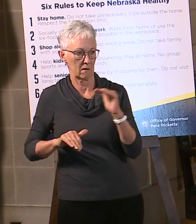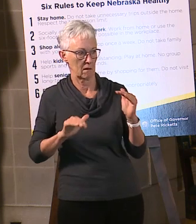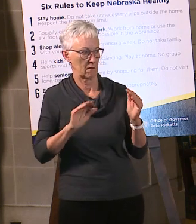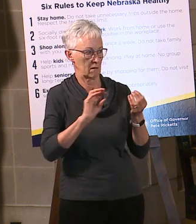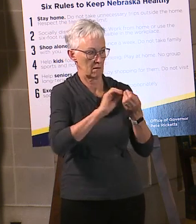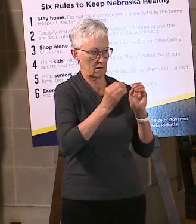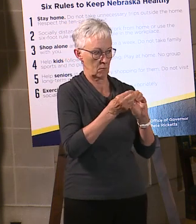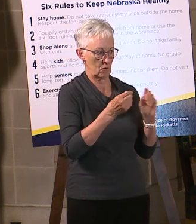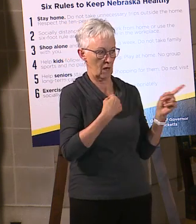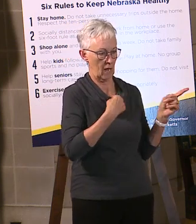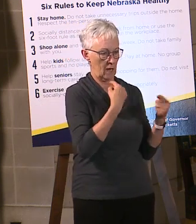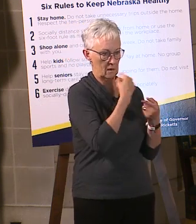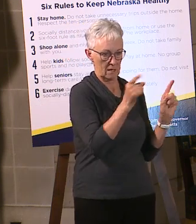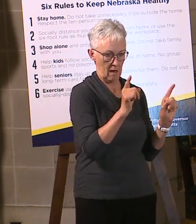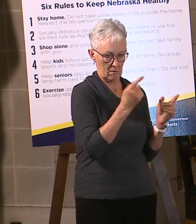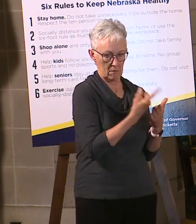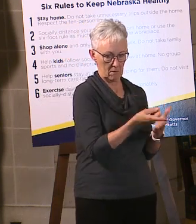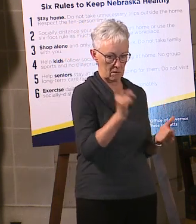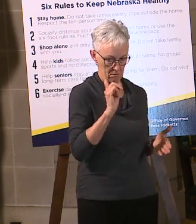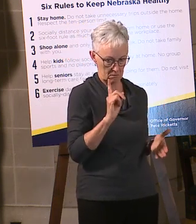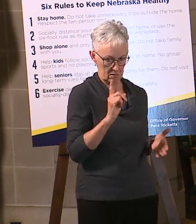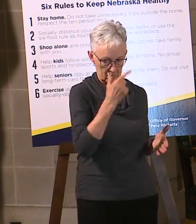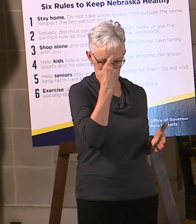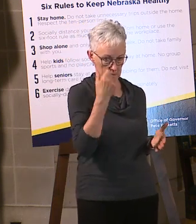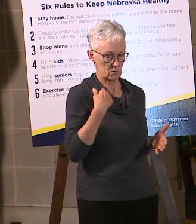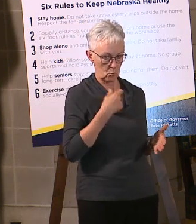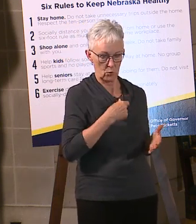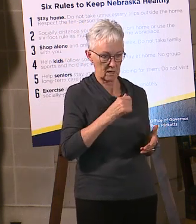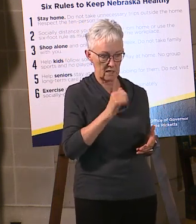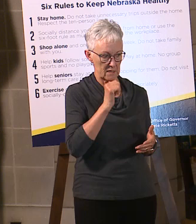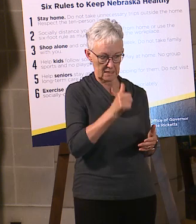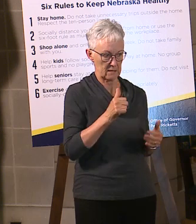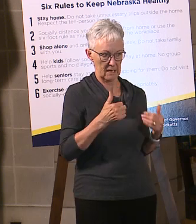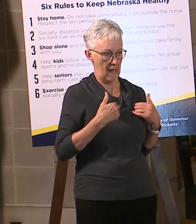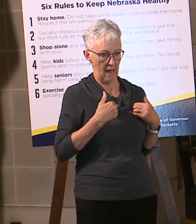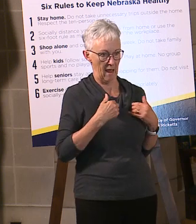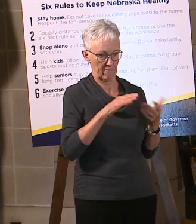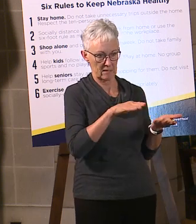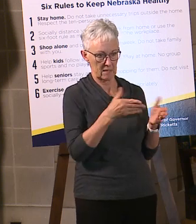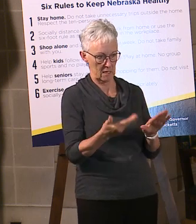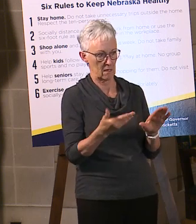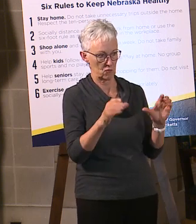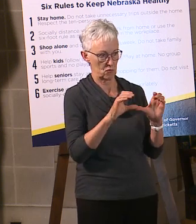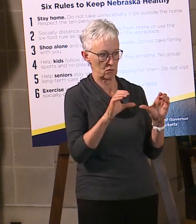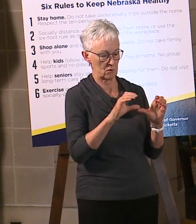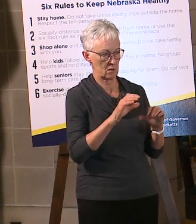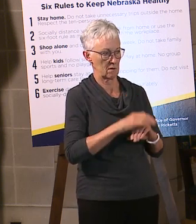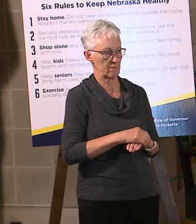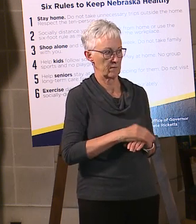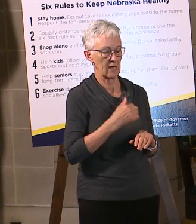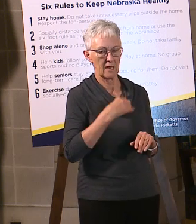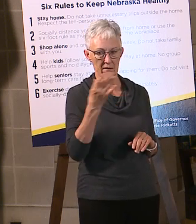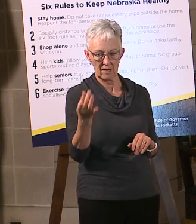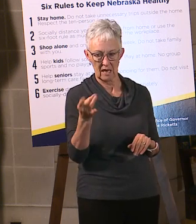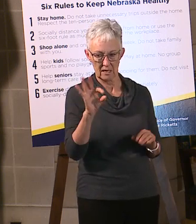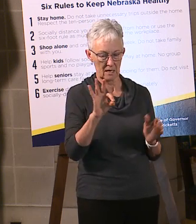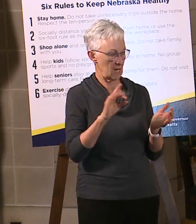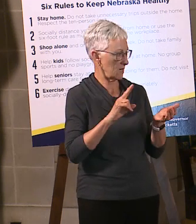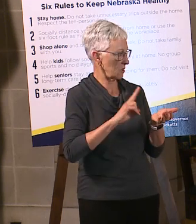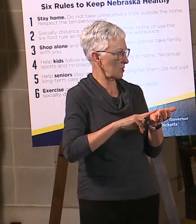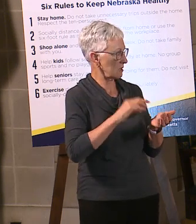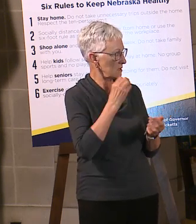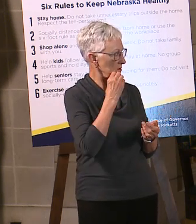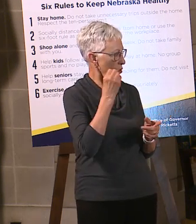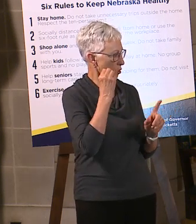changed this week yet. So 62 fatalities. 280 staff. We've had 89 facilities affected, 53 that are only staff